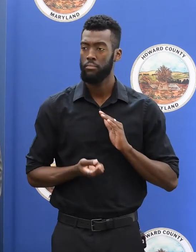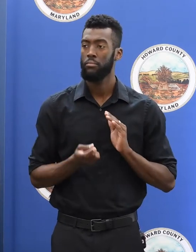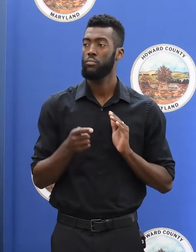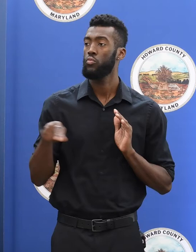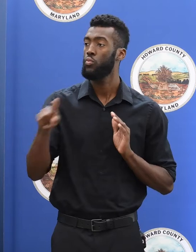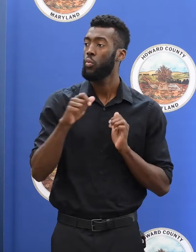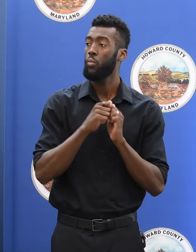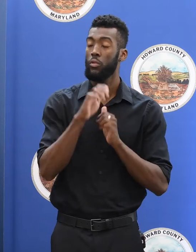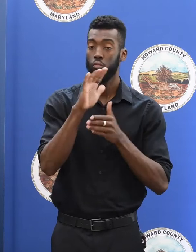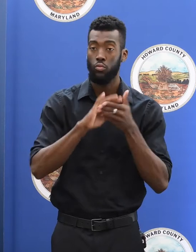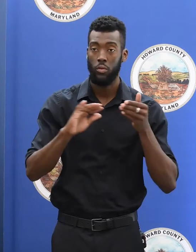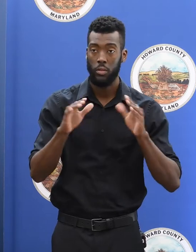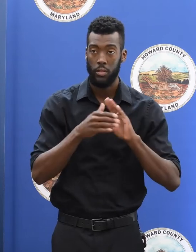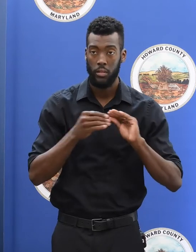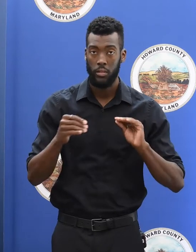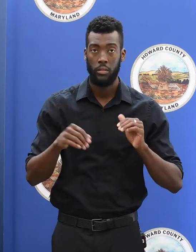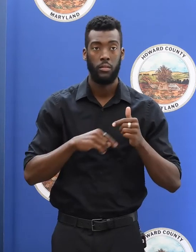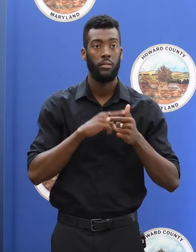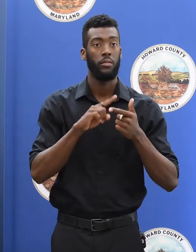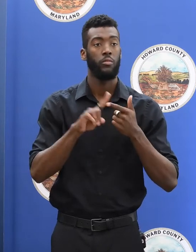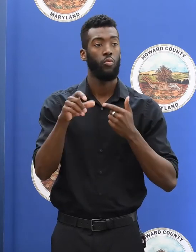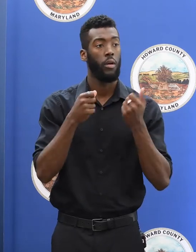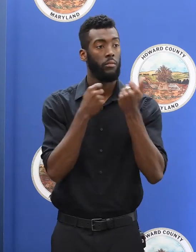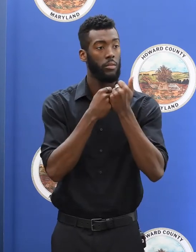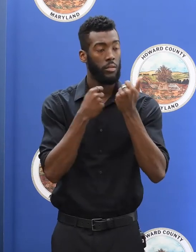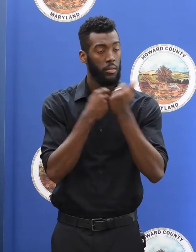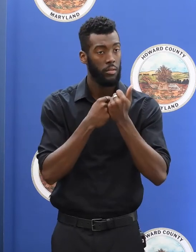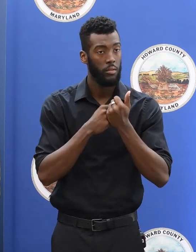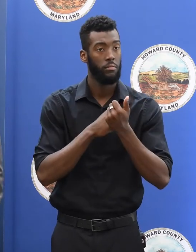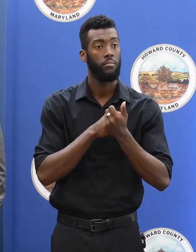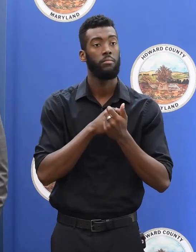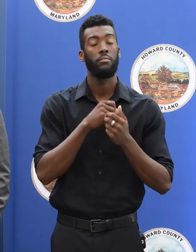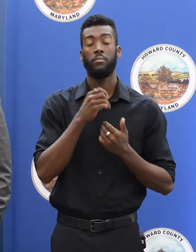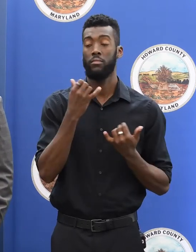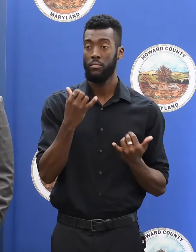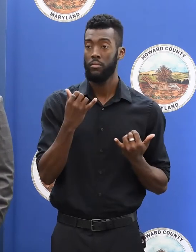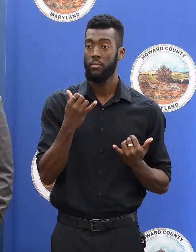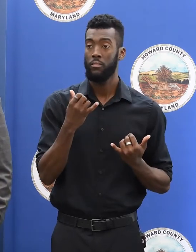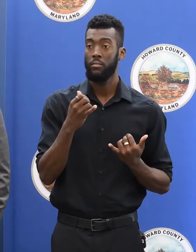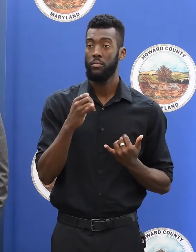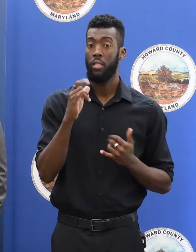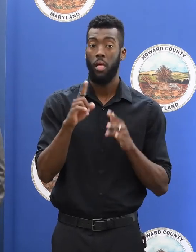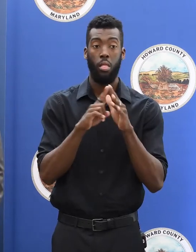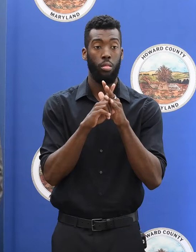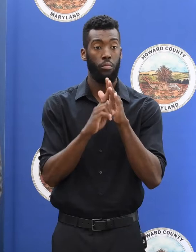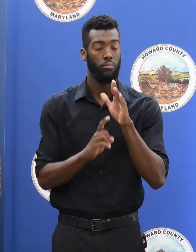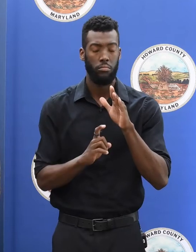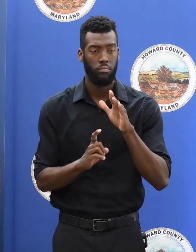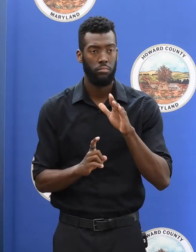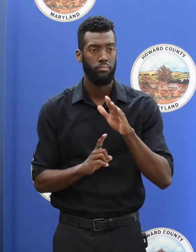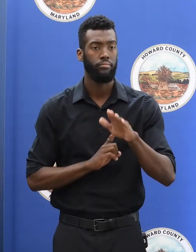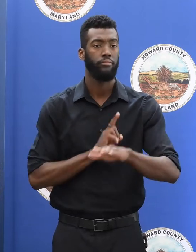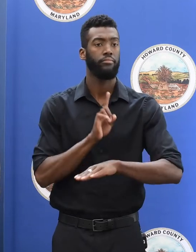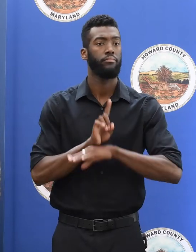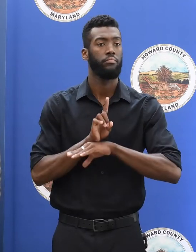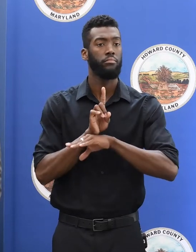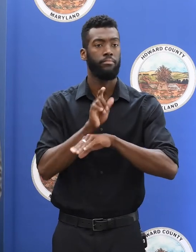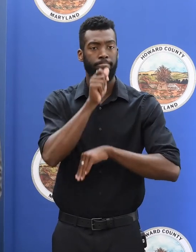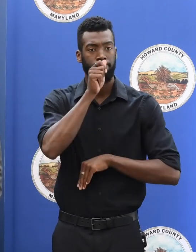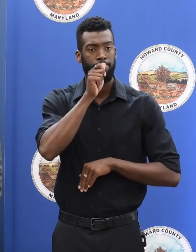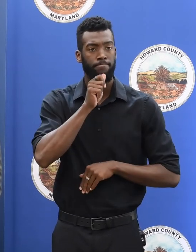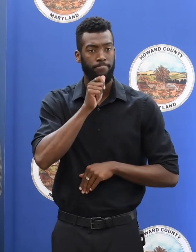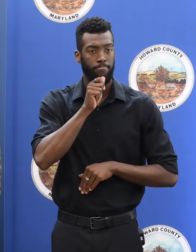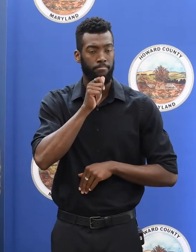with your stories, with your advocacy, are turning that invisibility to invincibility.